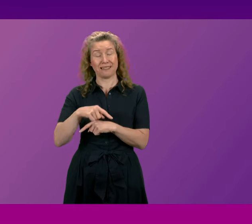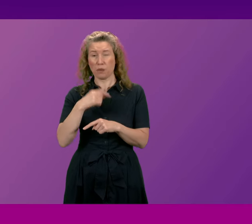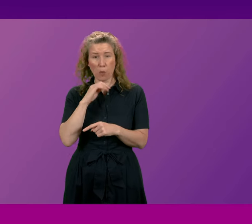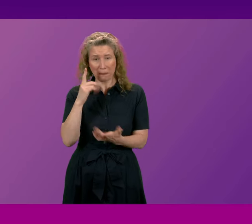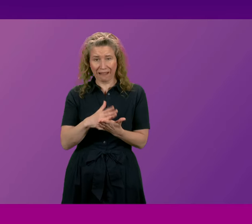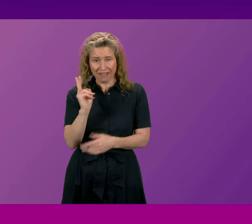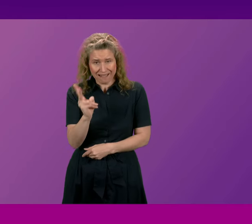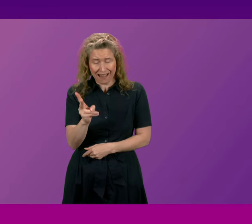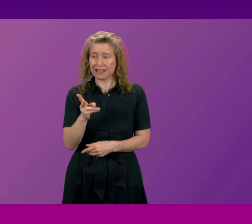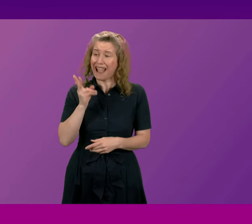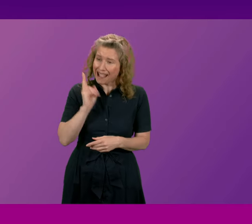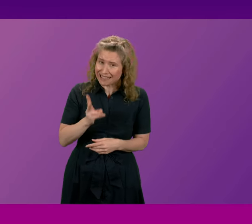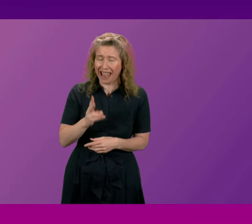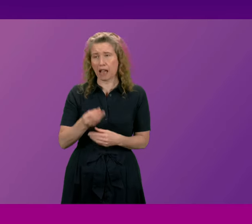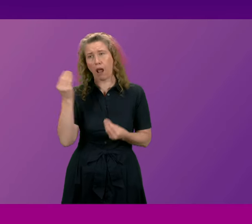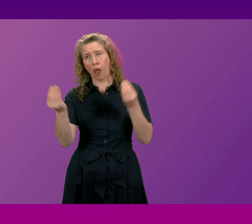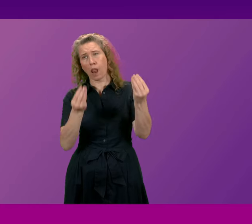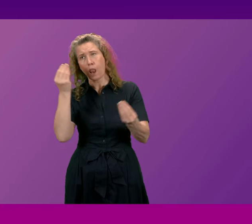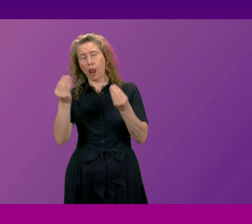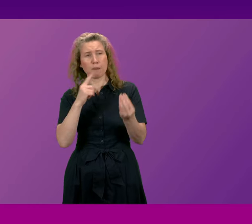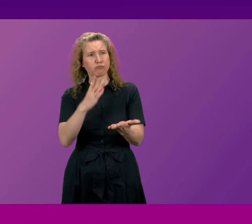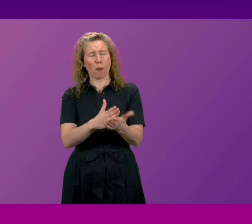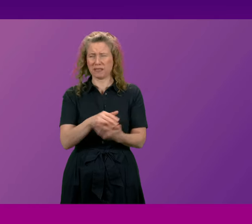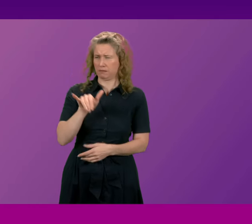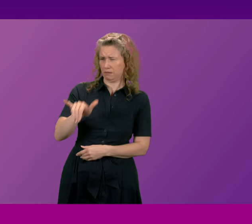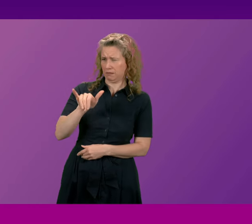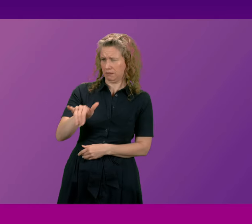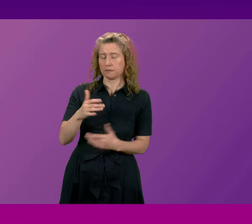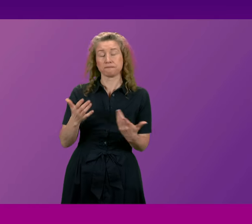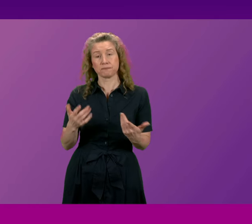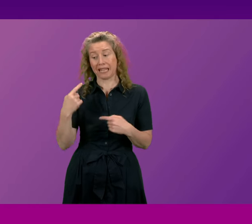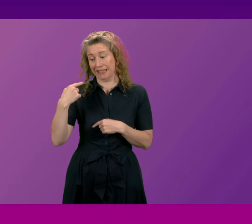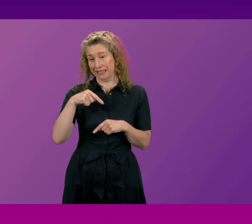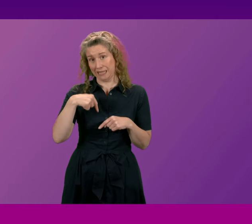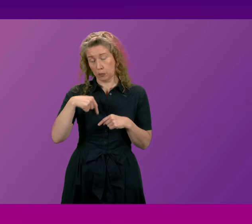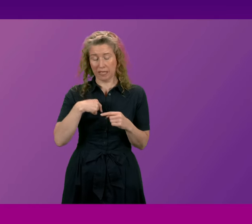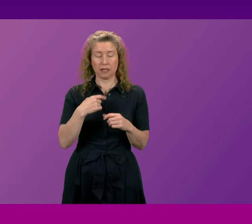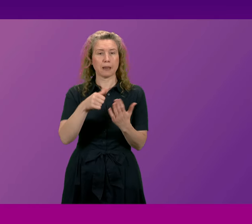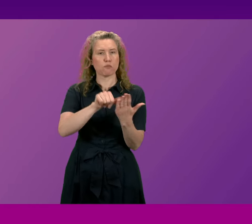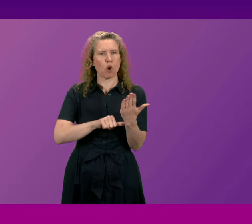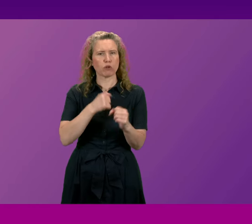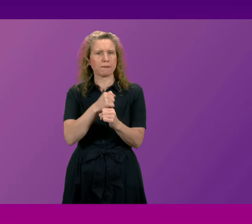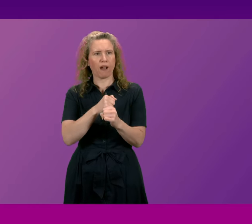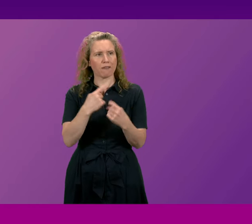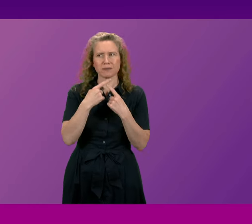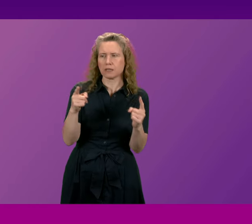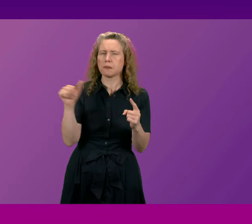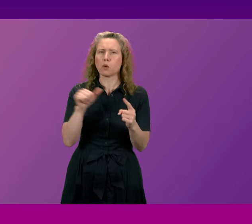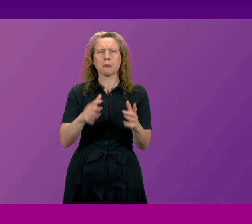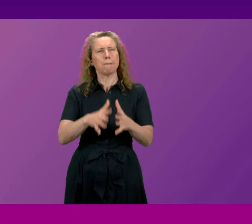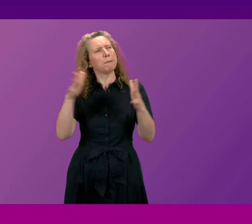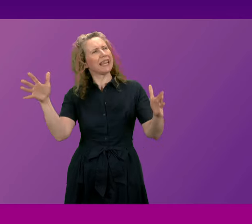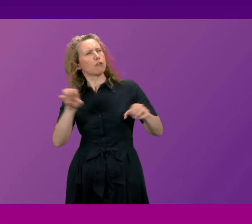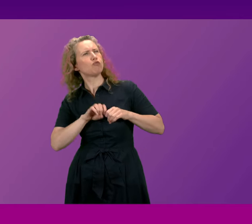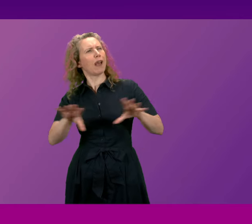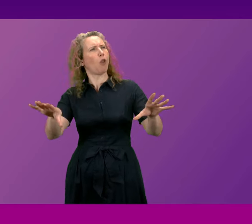another empty SNP promise to add to the pile. This week's programme for government was supposed to be John Swinney's big relaunch but